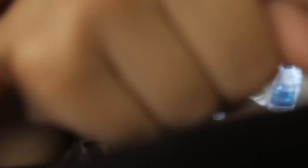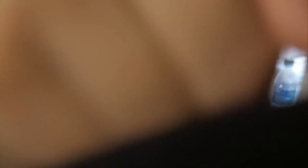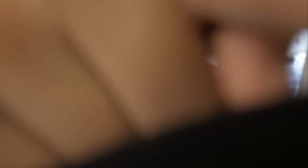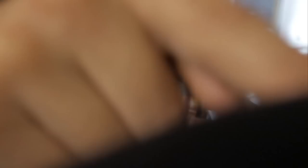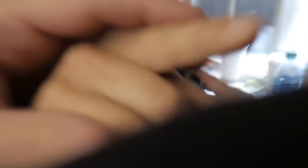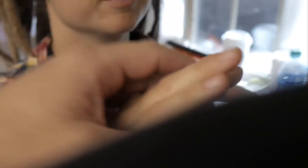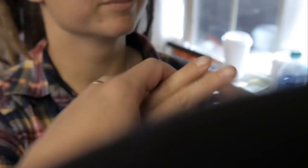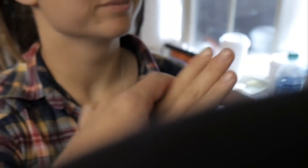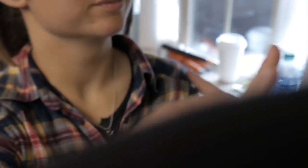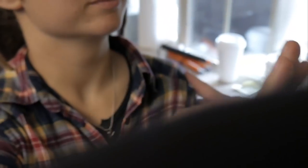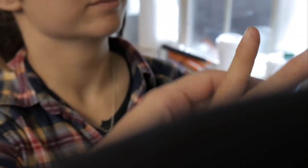another?